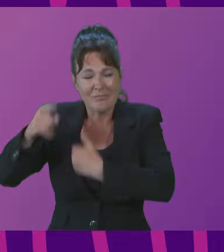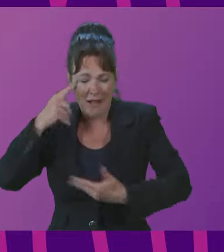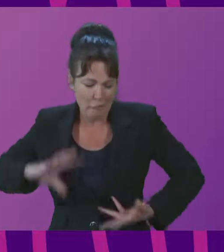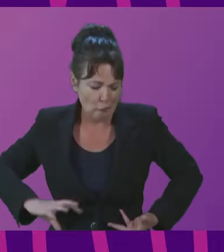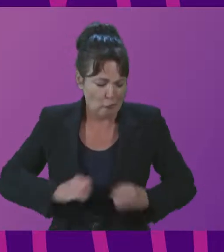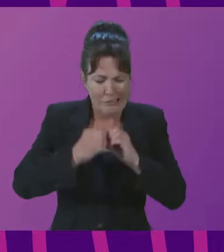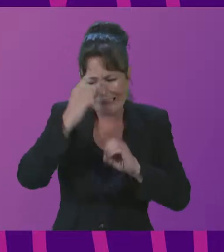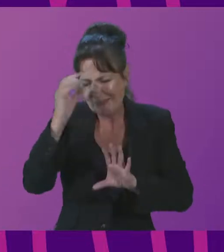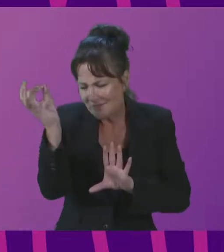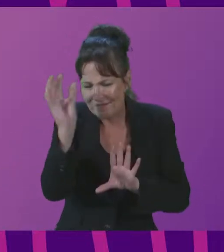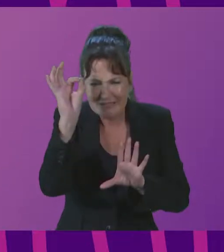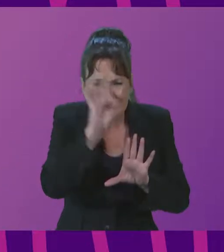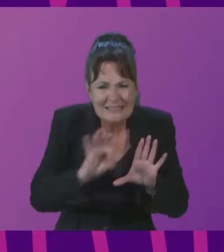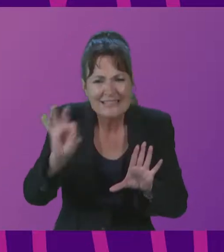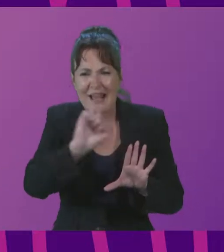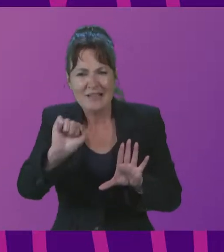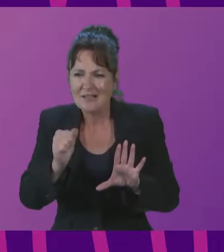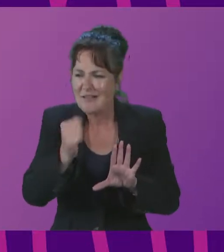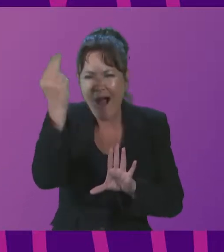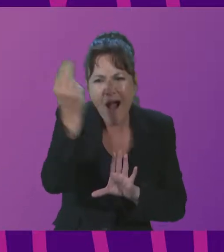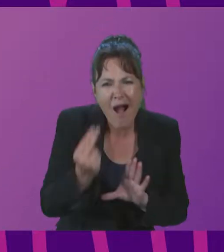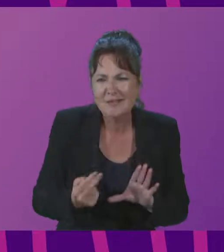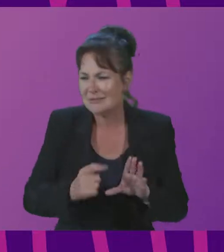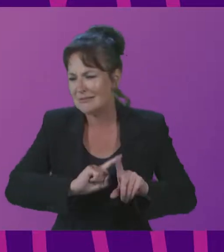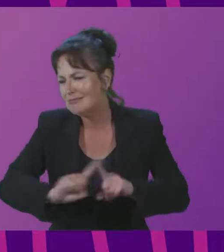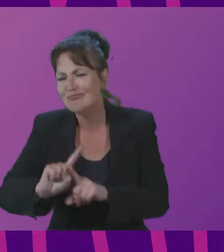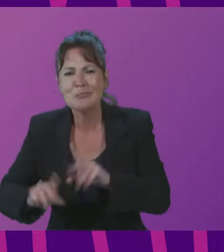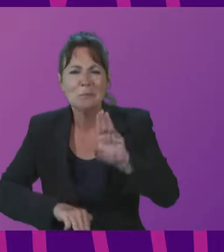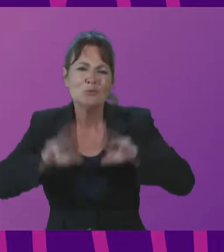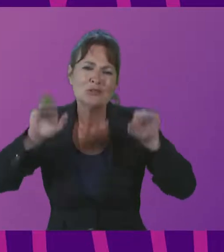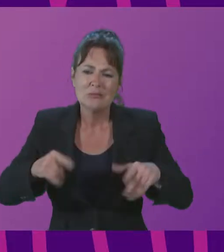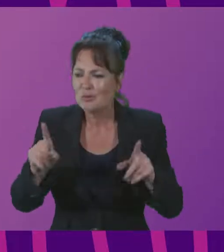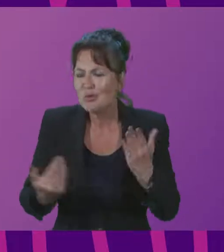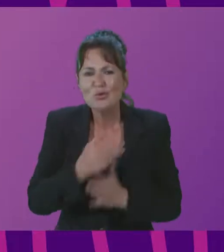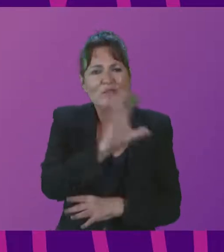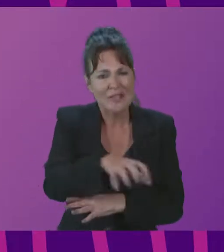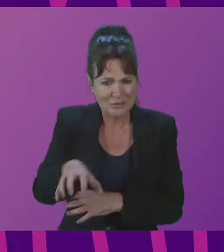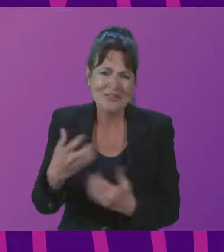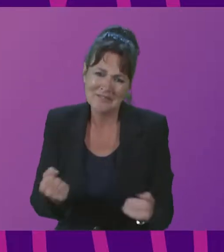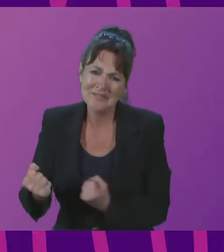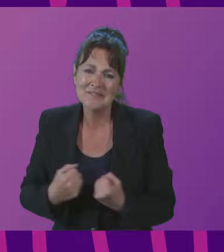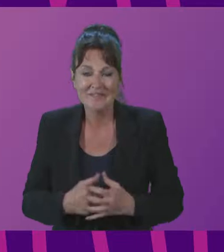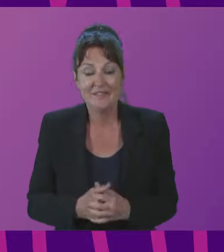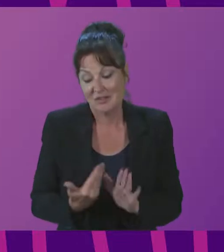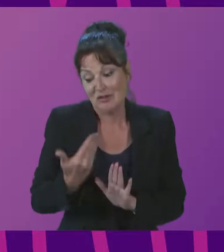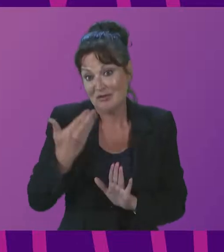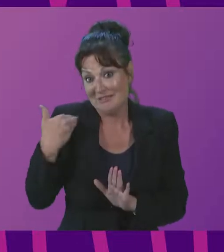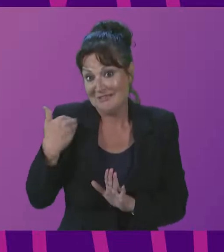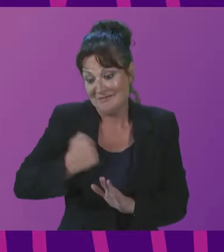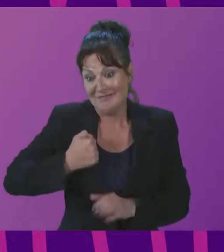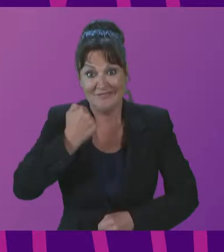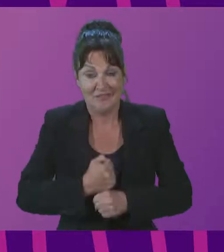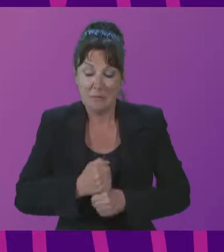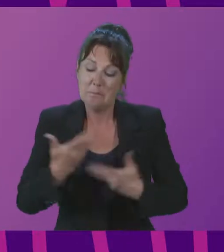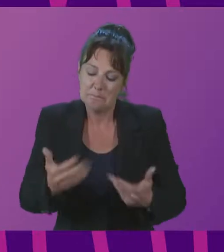industry and arts market, and amazing museums and venues, among others. Recently, the Sao Paulo state government